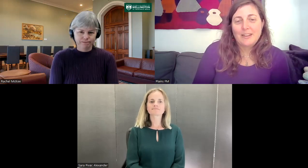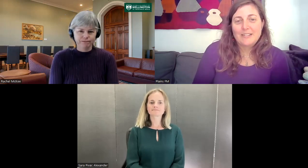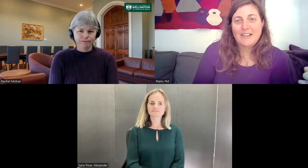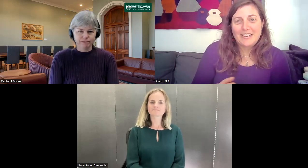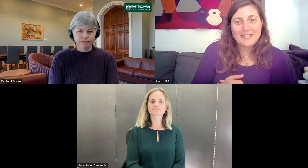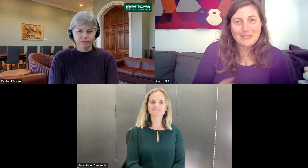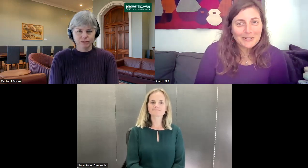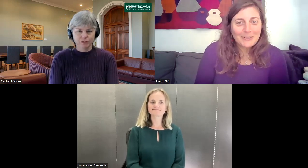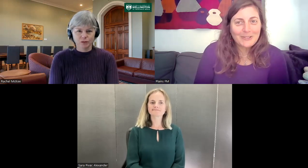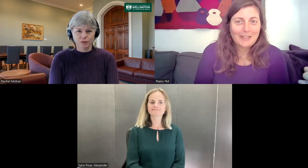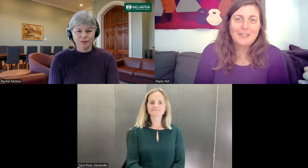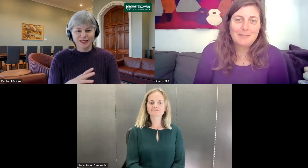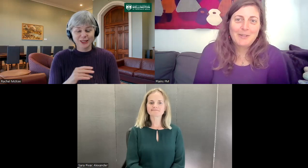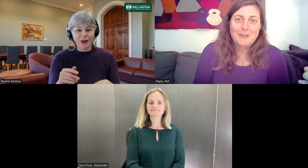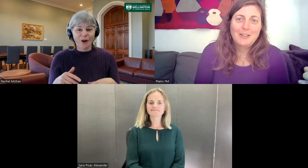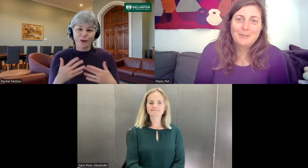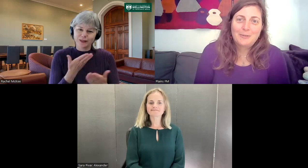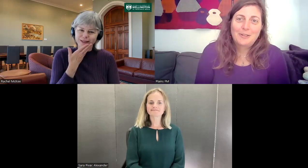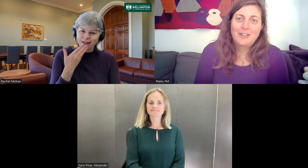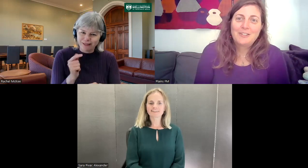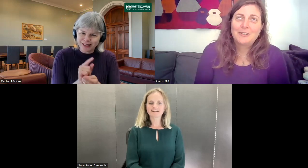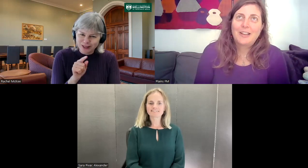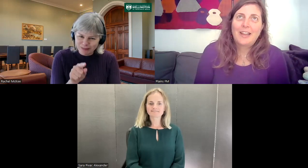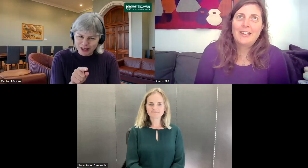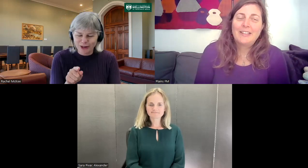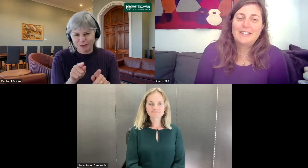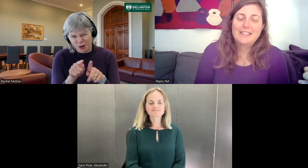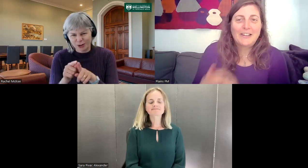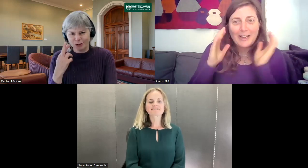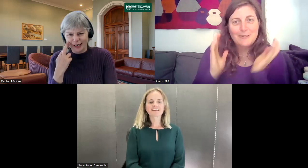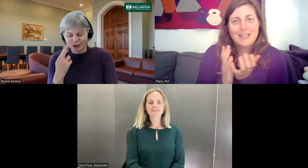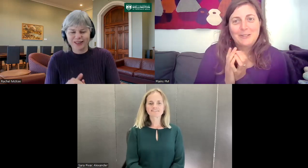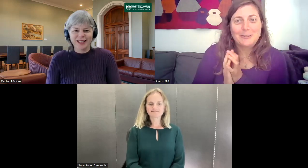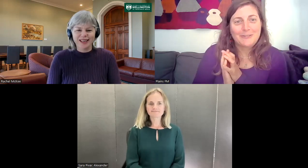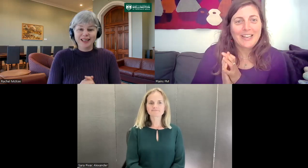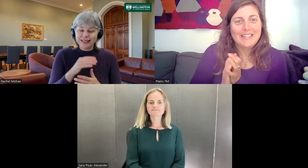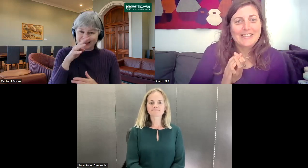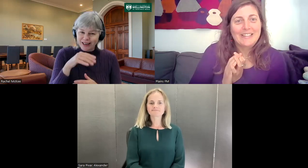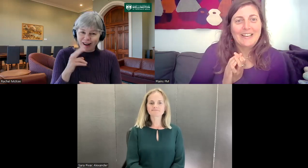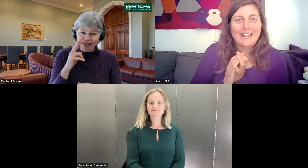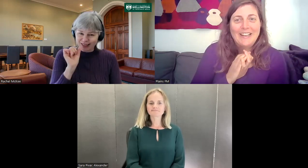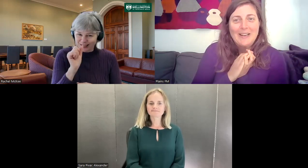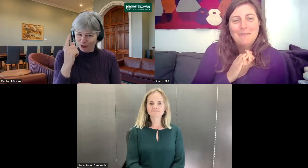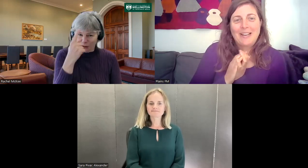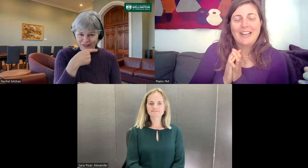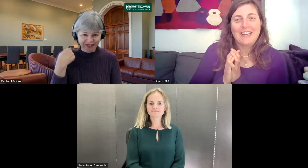Sarah, it is so lovely to meet you and you as well, Rachel. And Sarah, I've seen your face in my